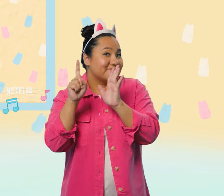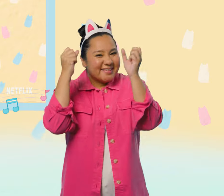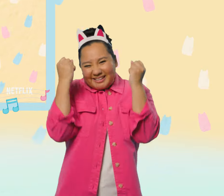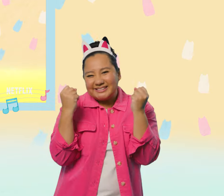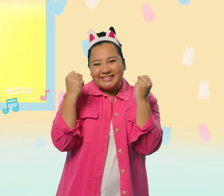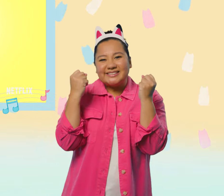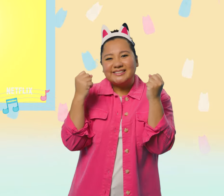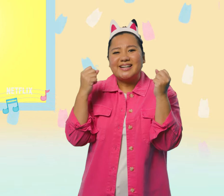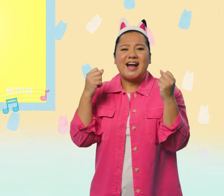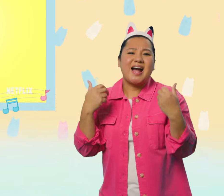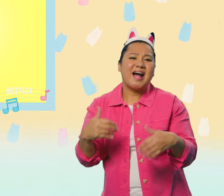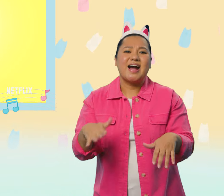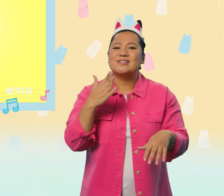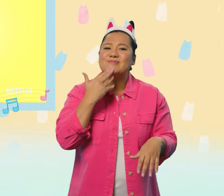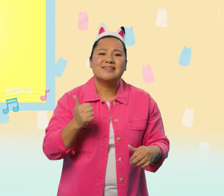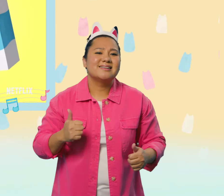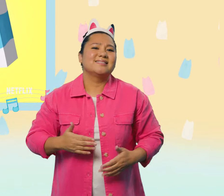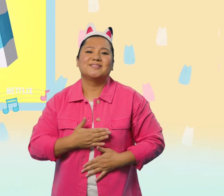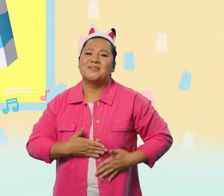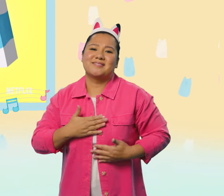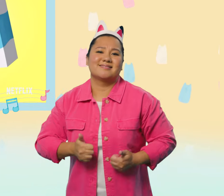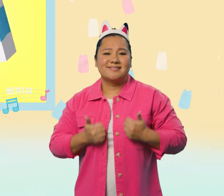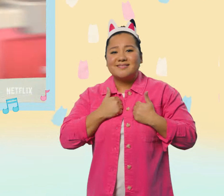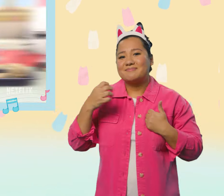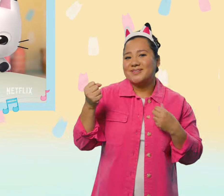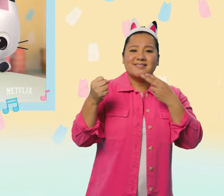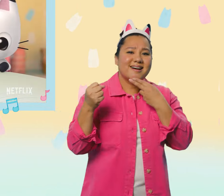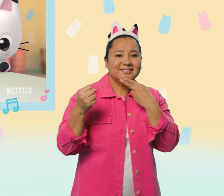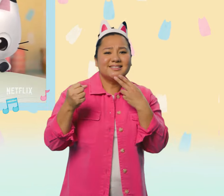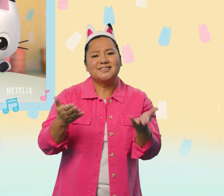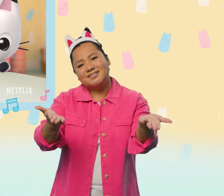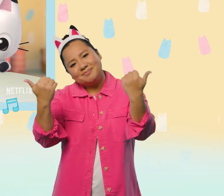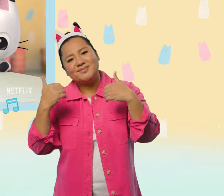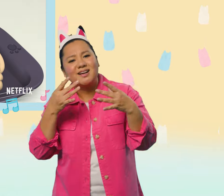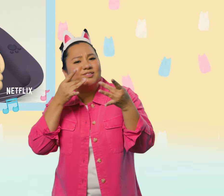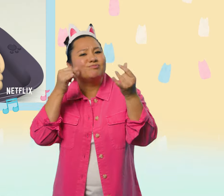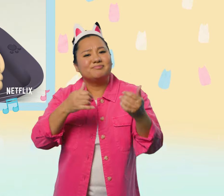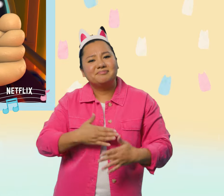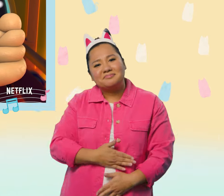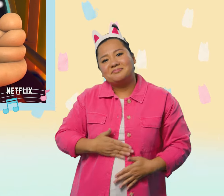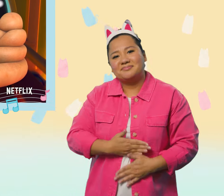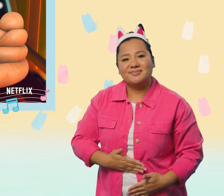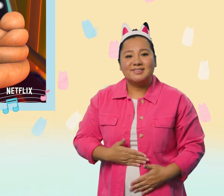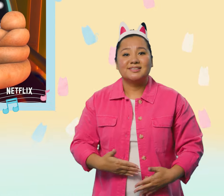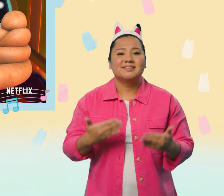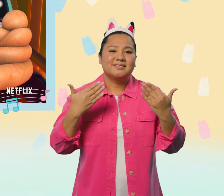Yes! This is the sweet life! Milk and honey! Come on in and got yummies for your town to meet! Let's bakey